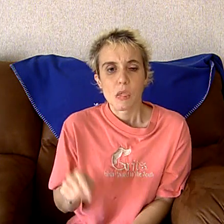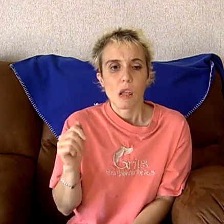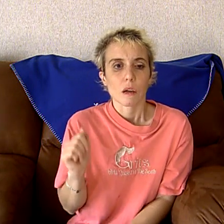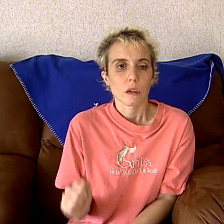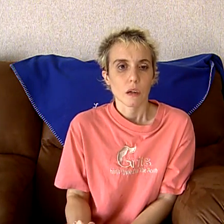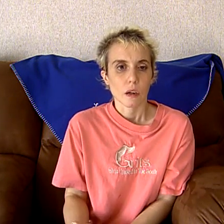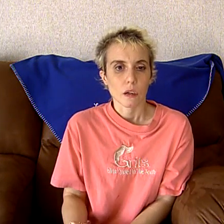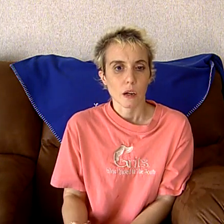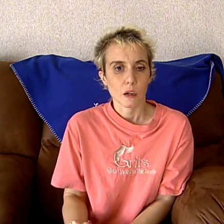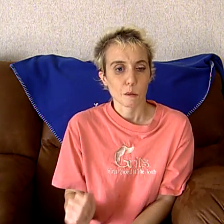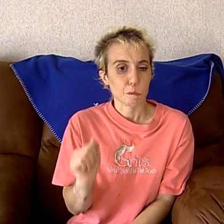Um,